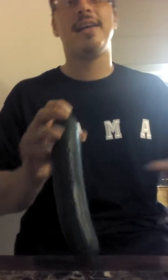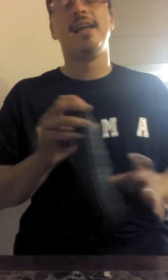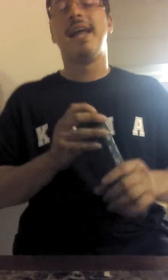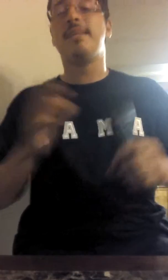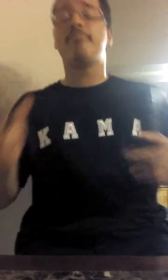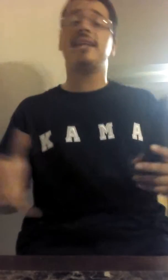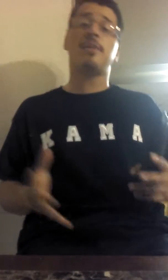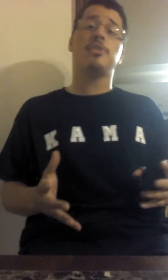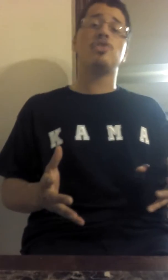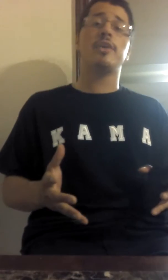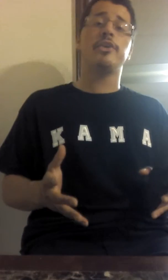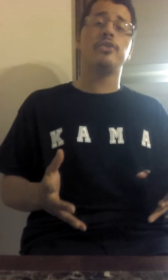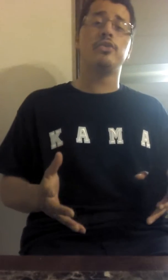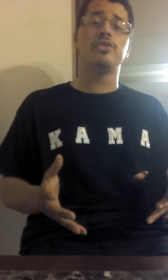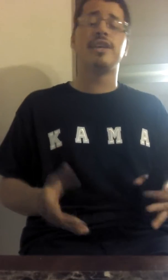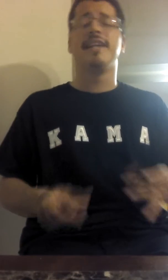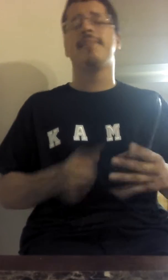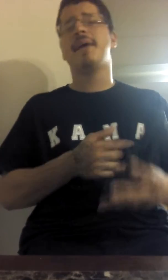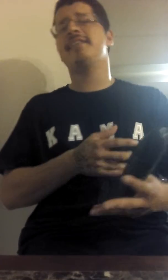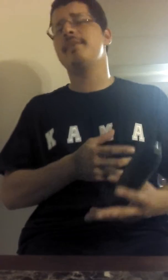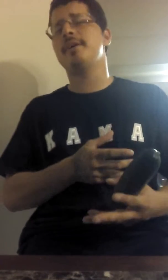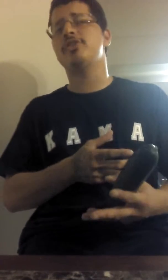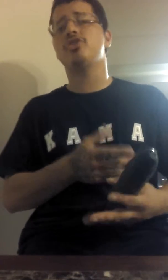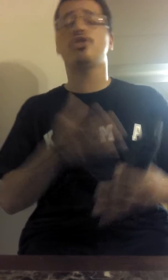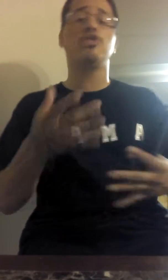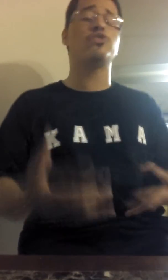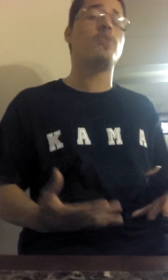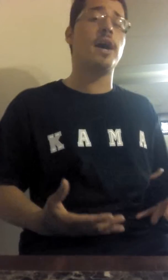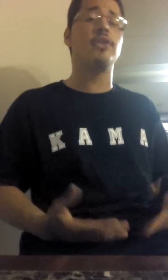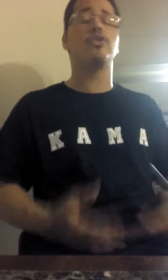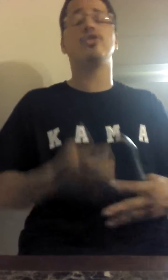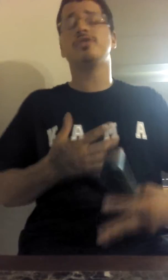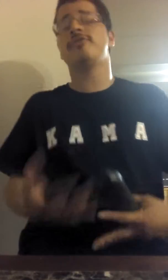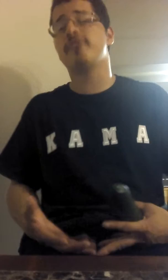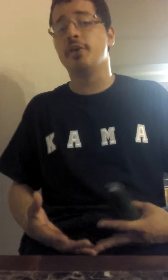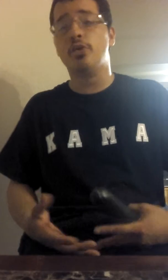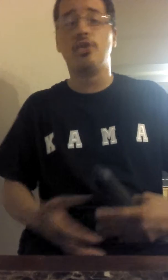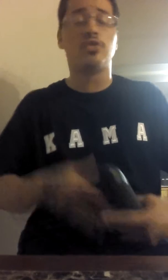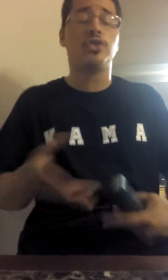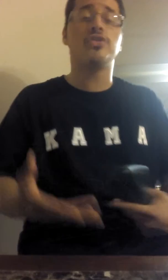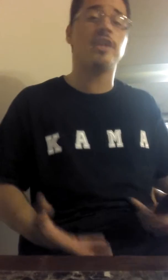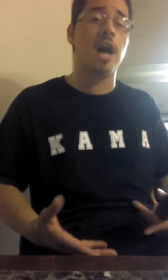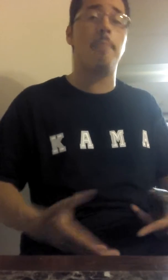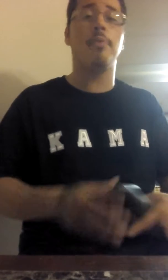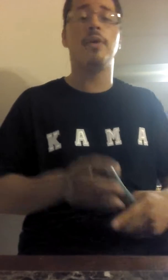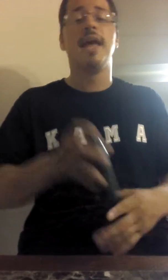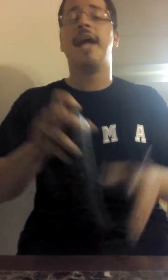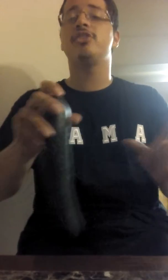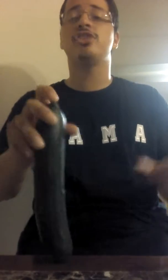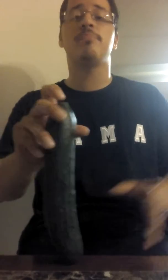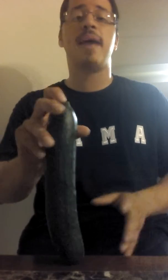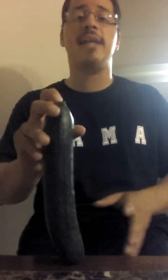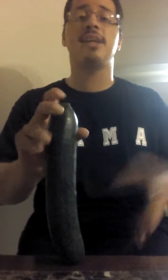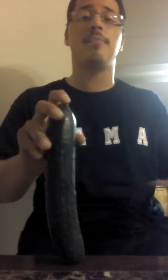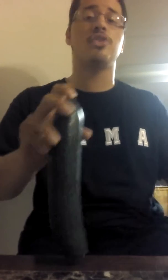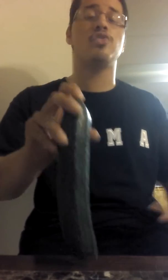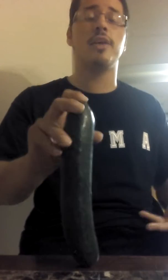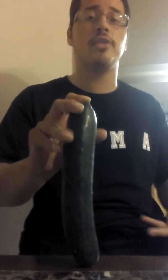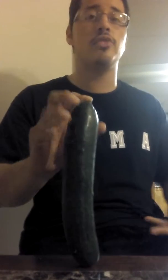It depends how much you want to use. Depends how much. You could use one. You could use a few. You could use a couple. It just depends how much you want to do,